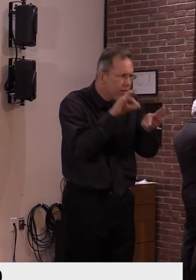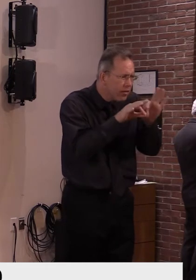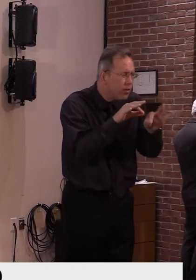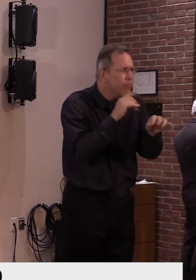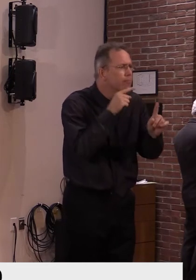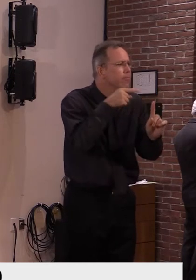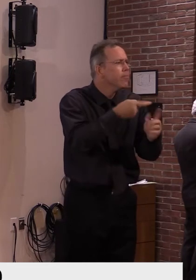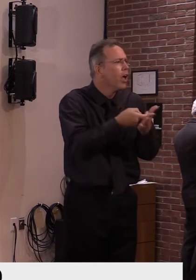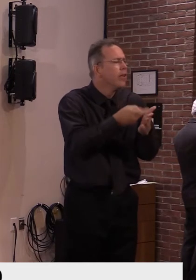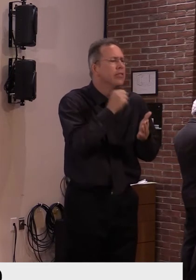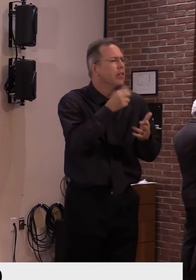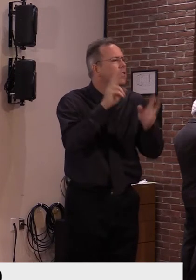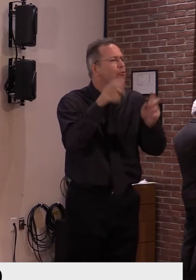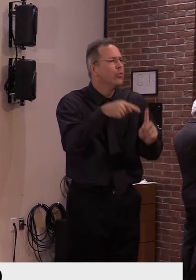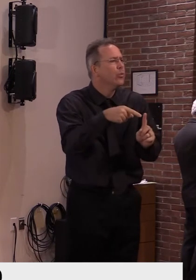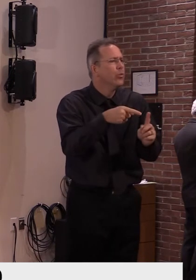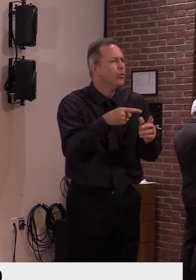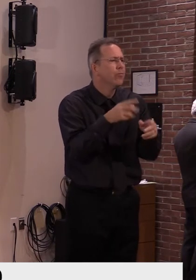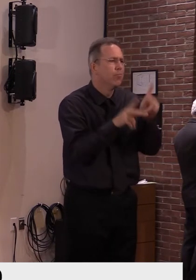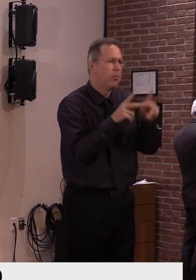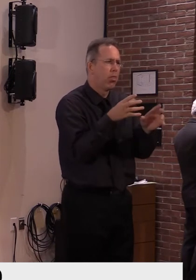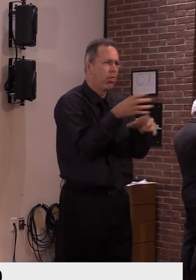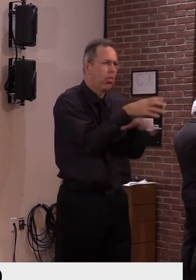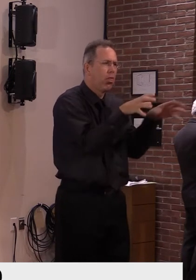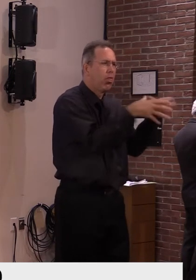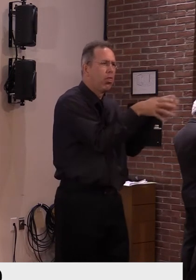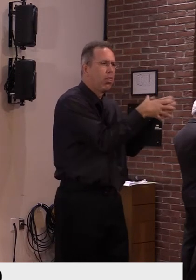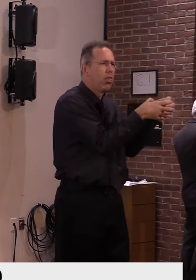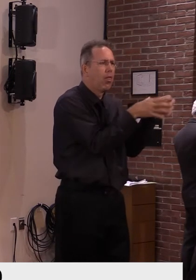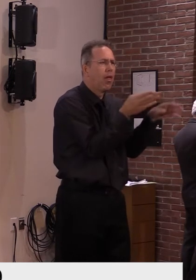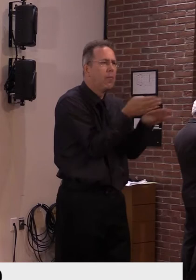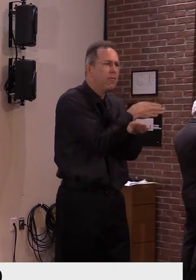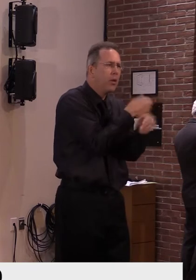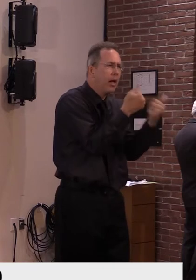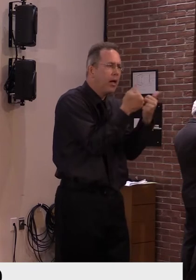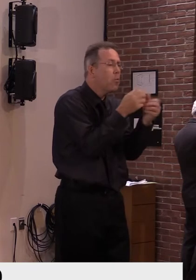All right. Thank you, governor. Avery, the DCAX.